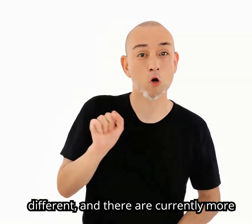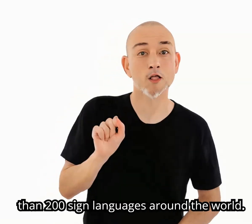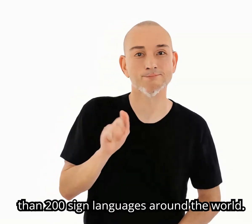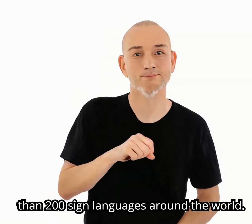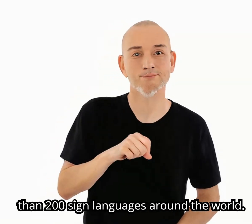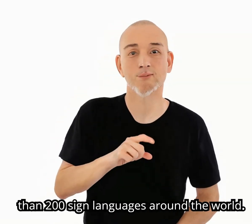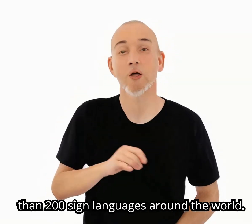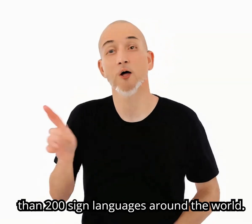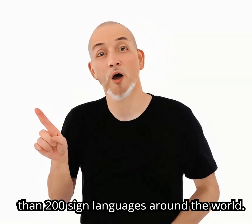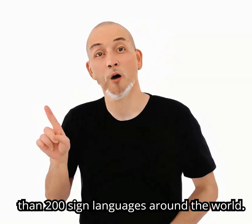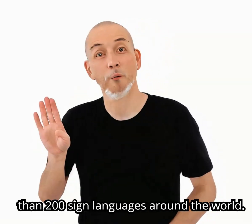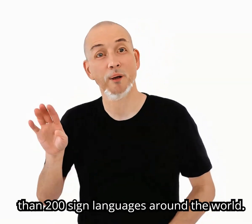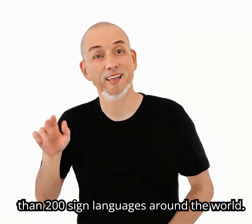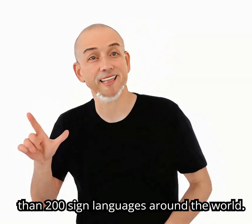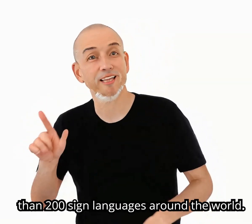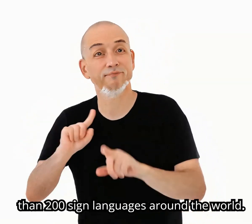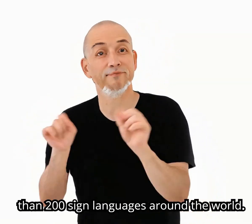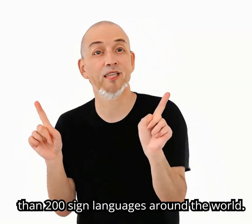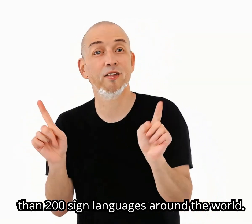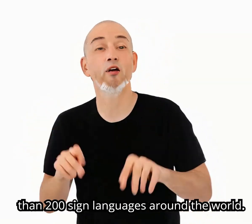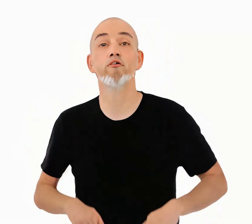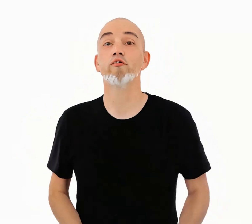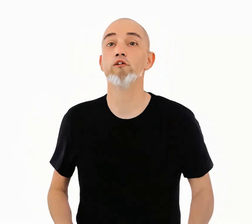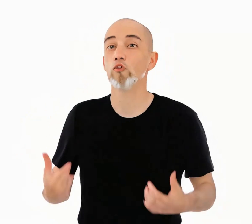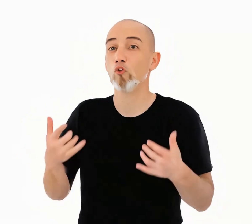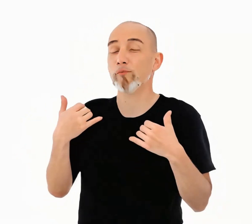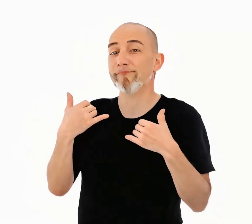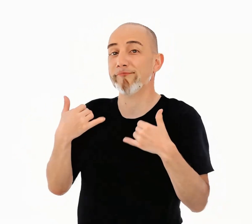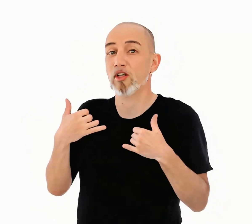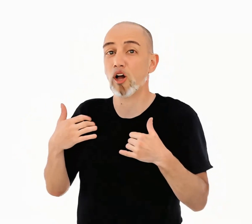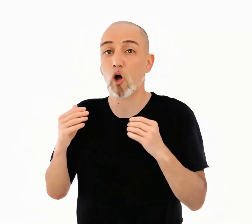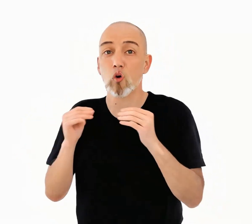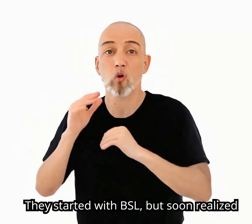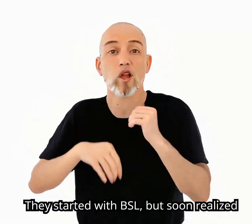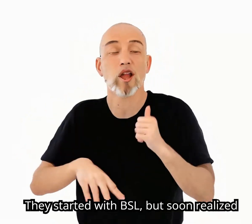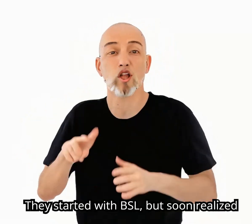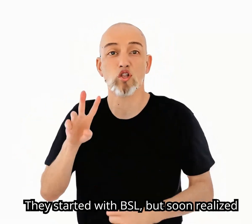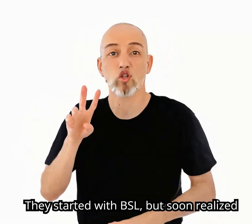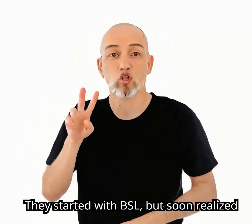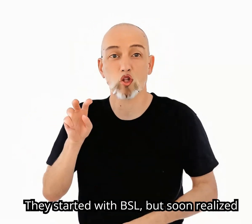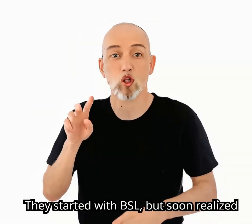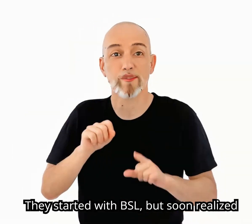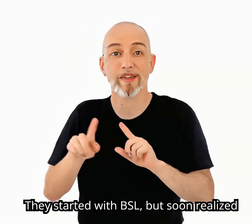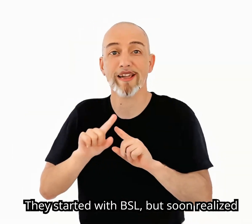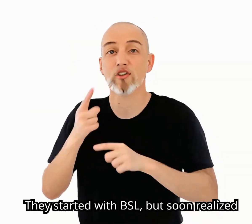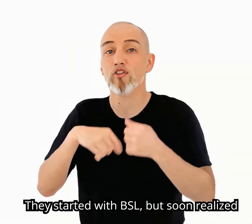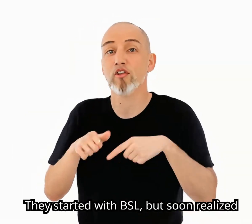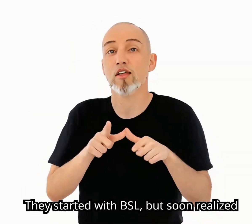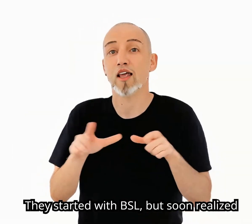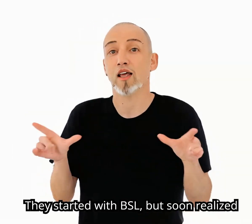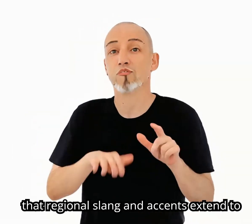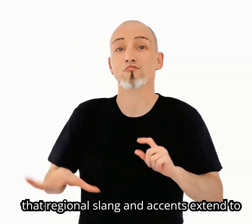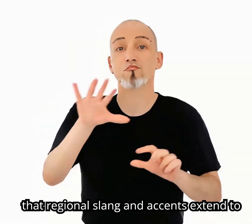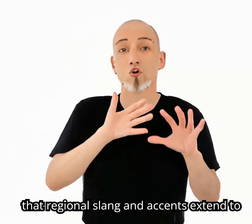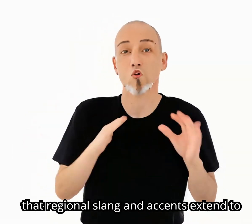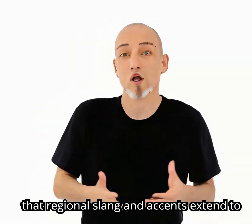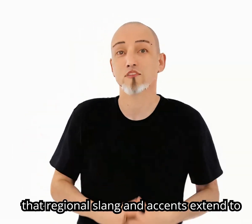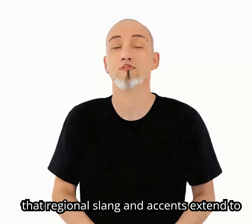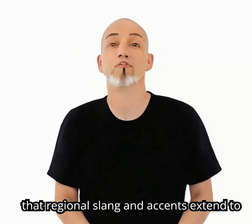than 200 sign languages around the world. They started with BSL, but soon realized that regional slang and